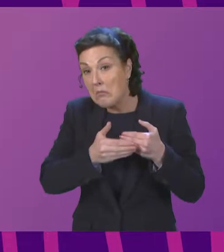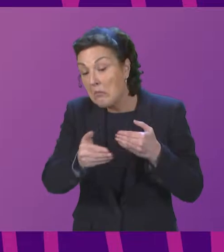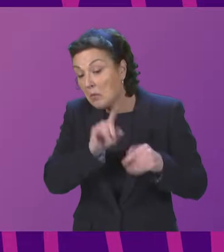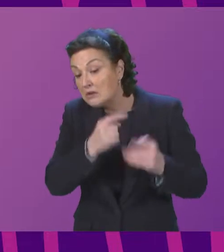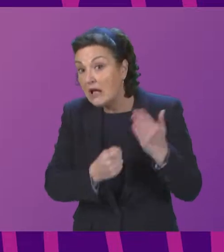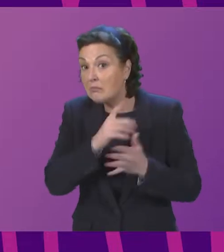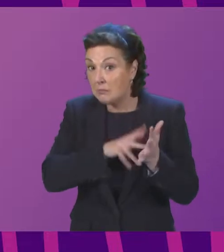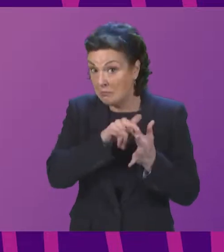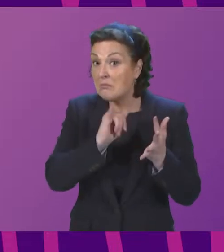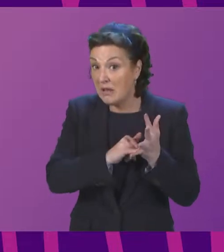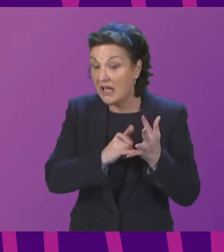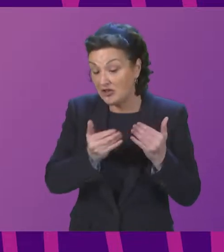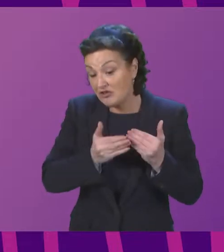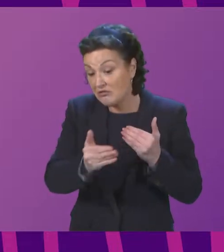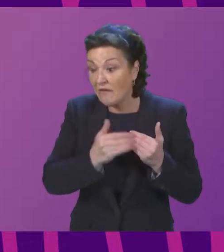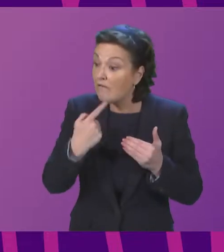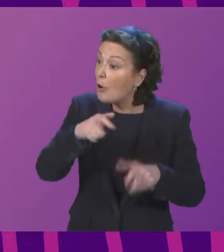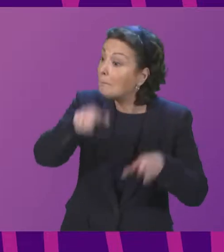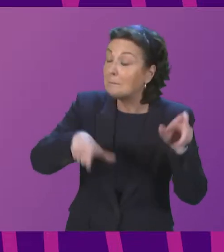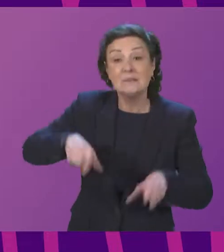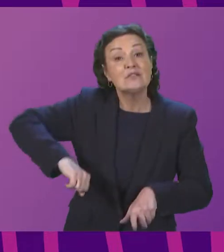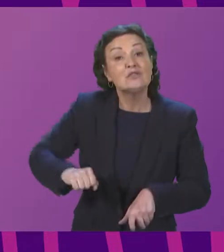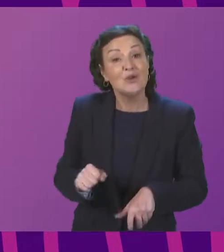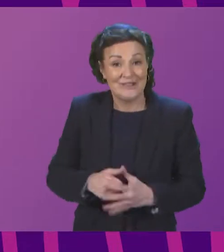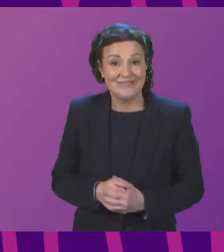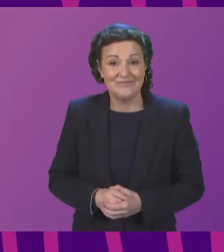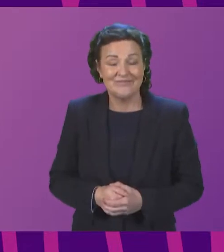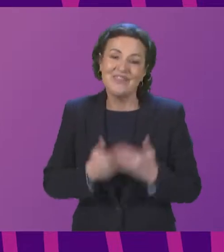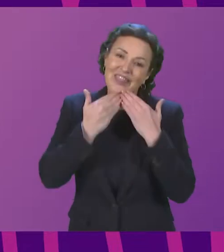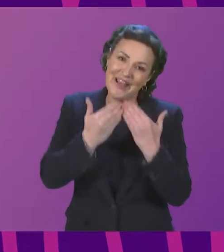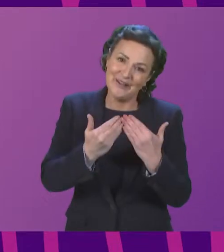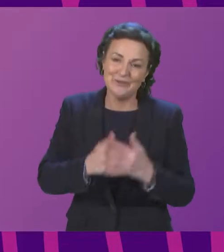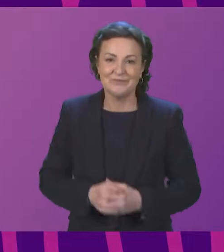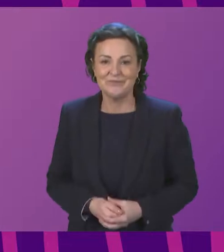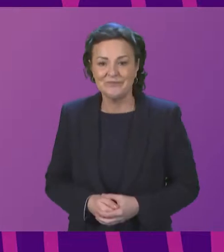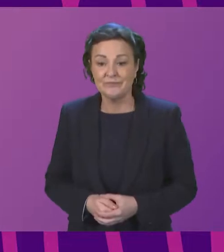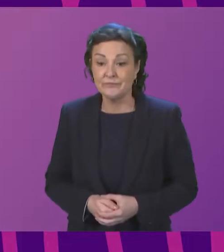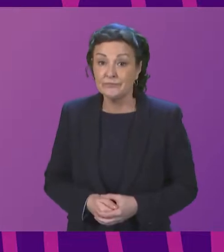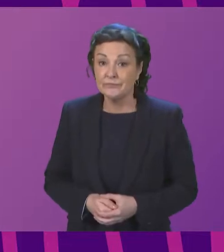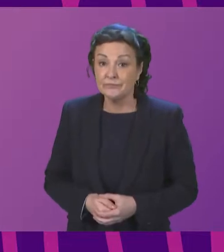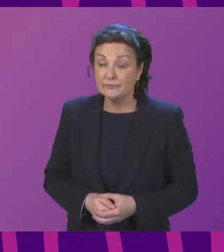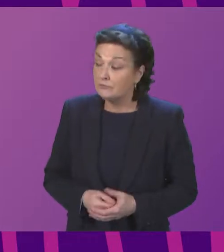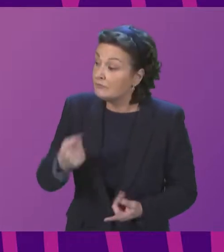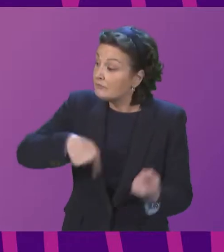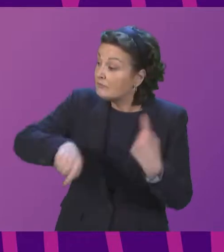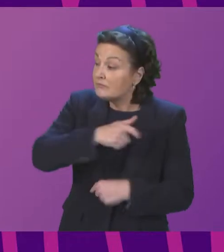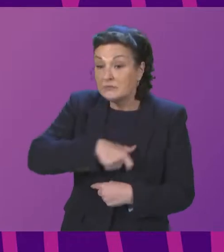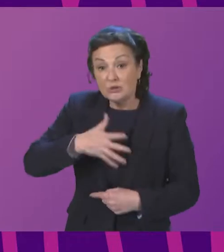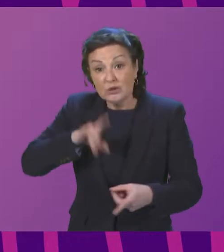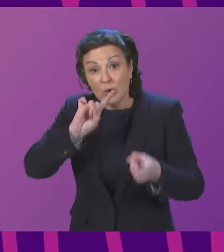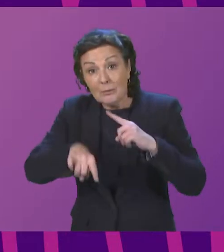mesh for these people. Thank you. Thank you very much. I'm grateful for that. Members of the committee who might wish to comment?